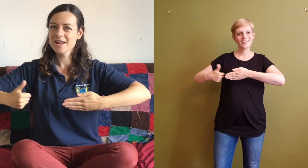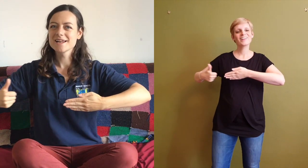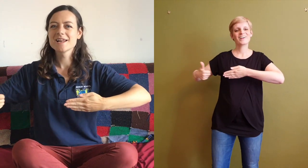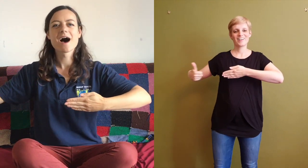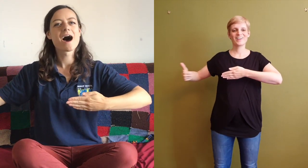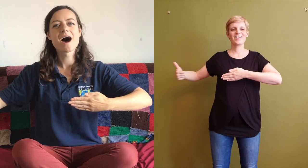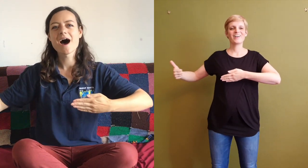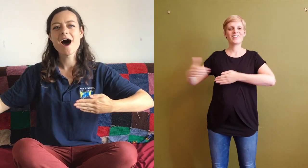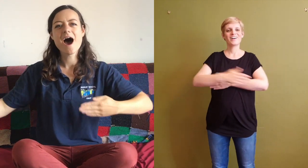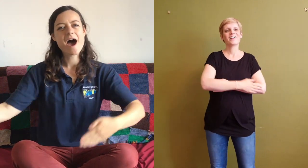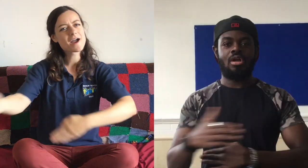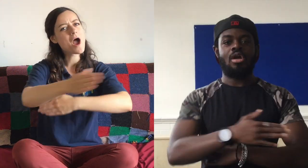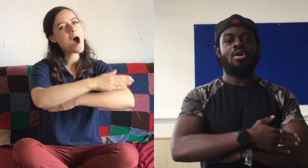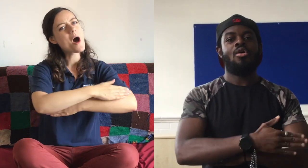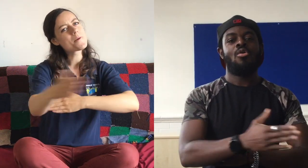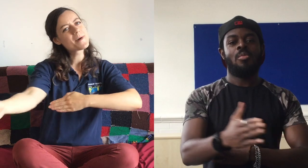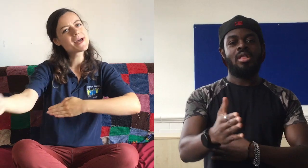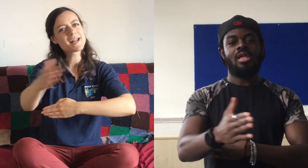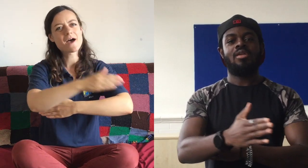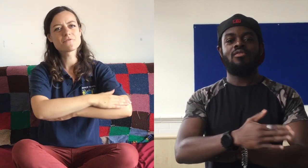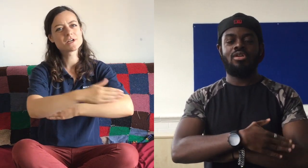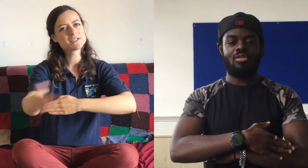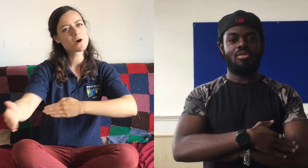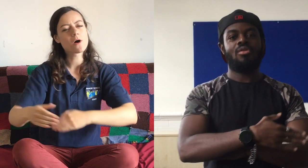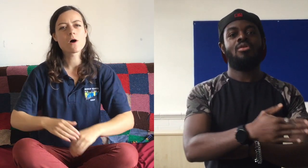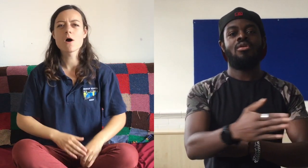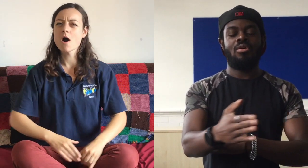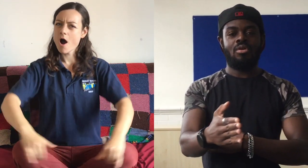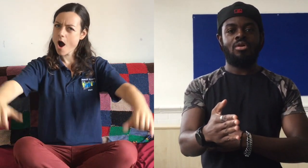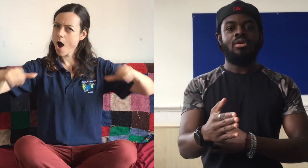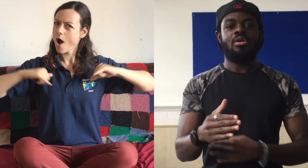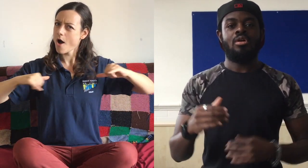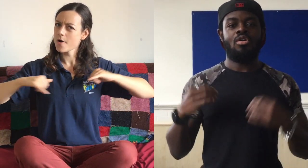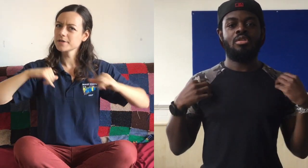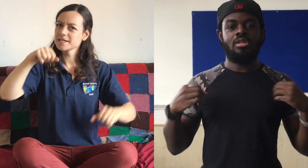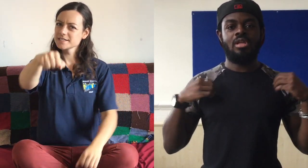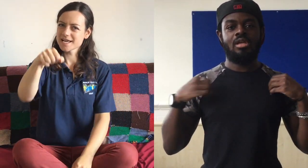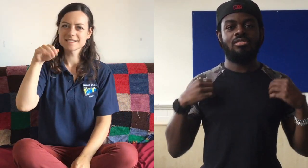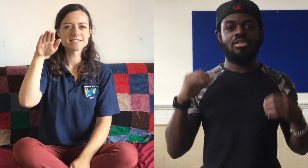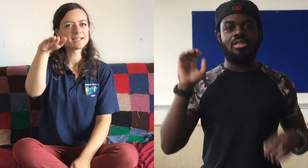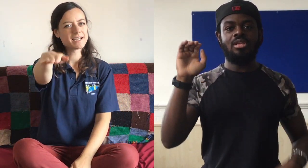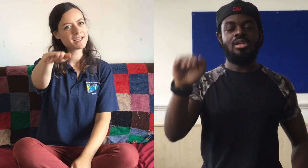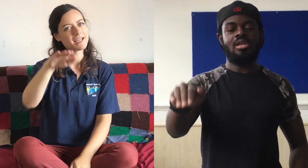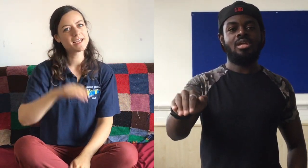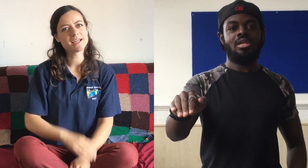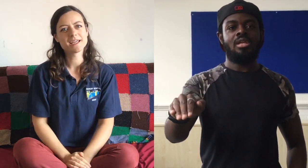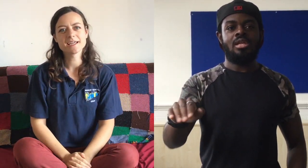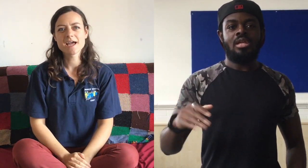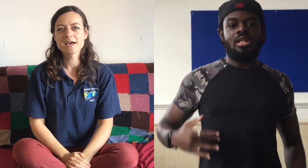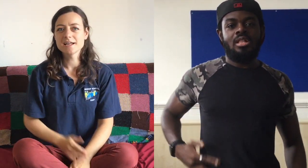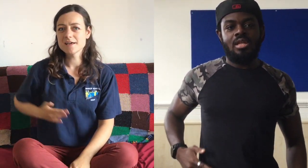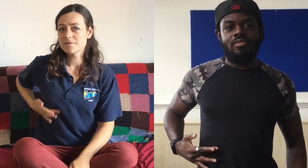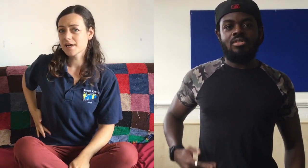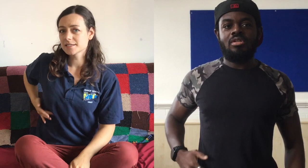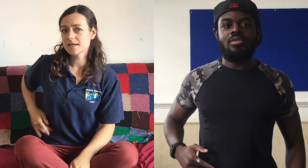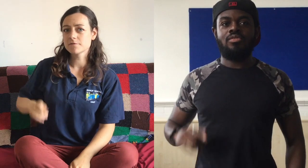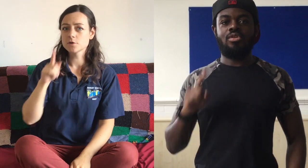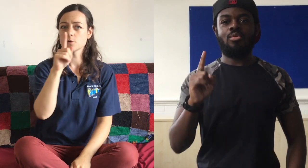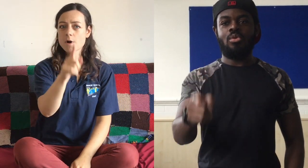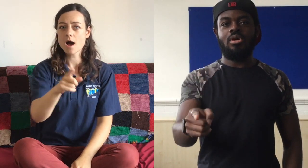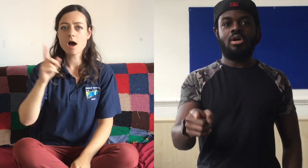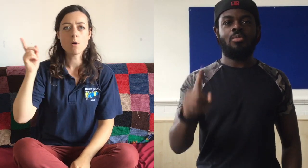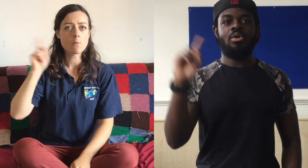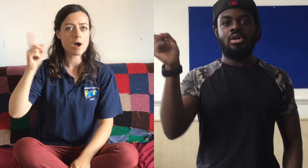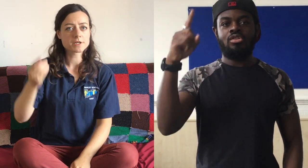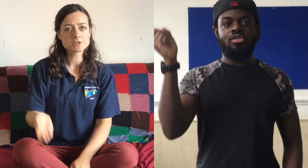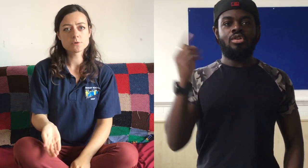all alone Open every door on your destiny Live as